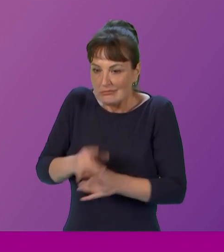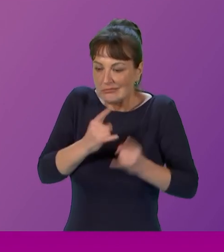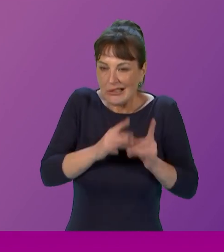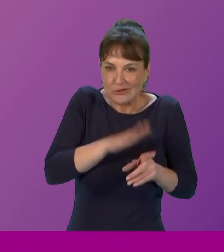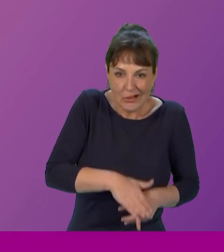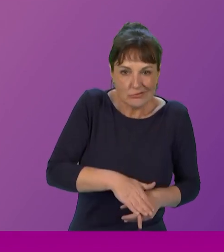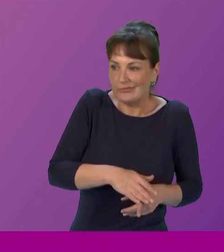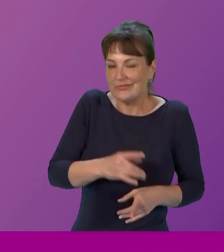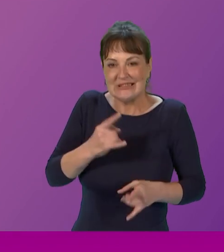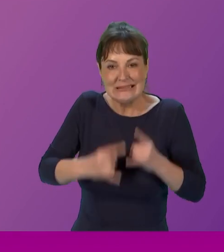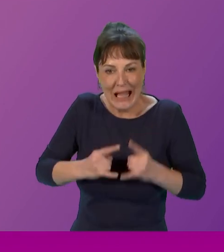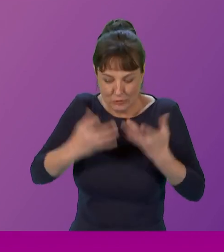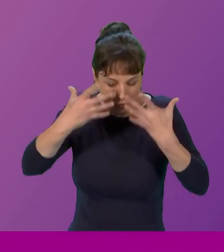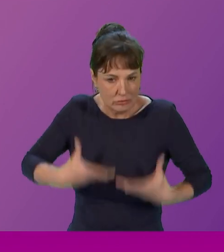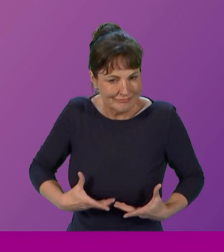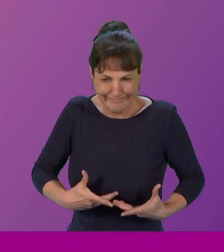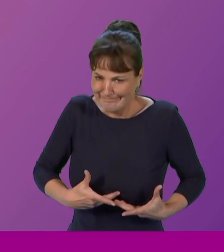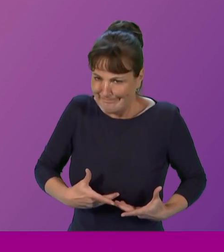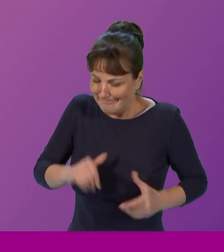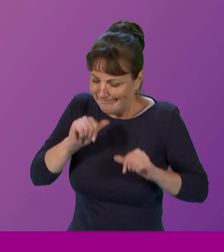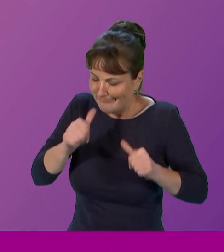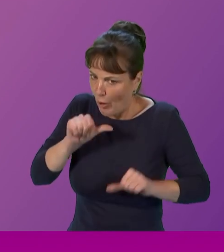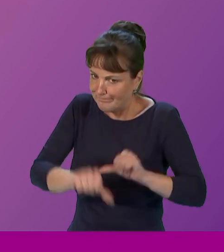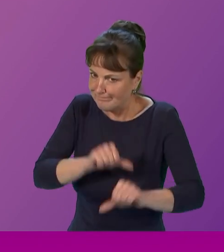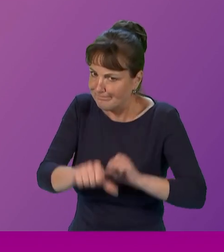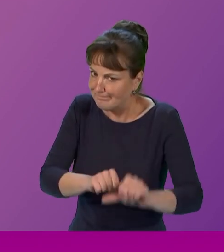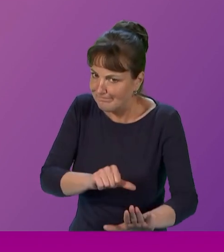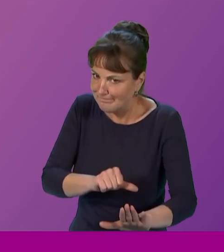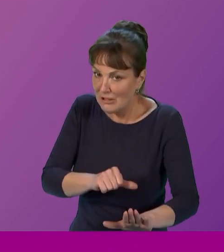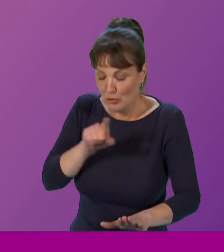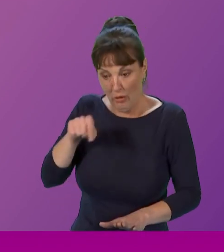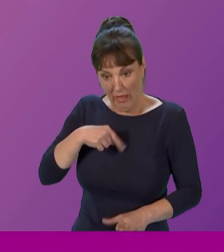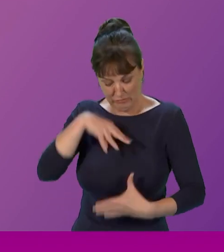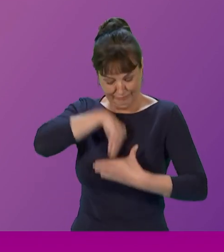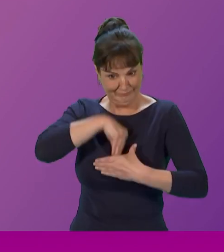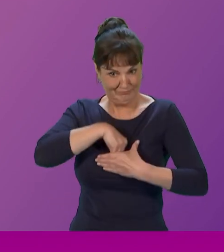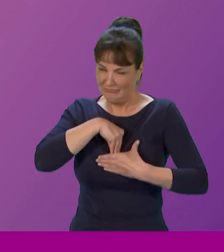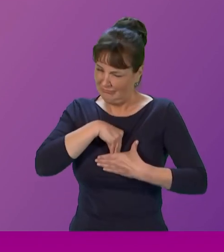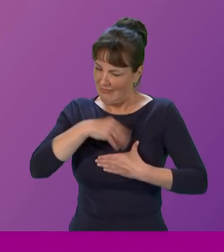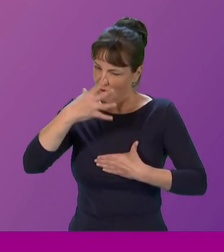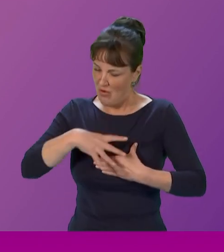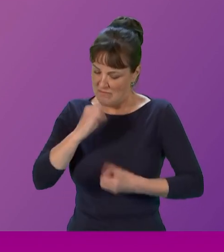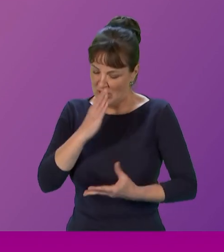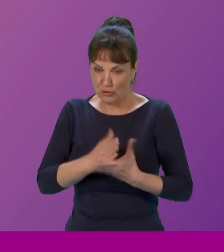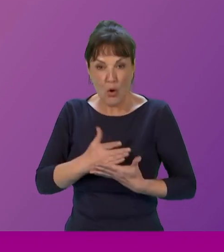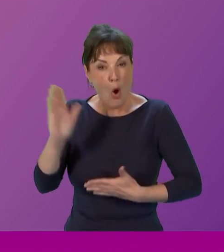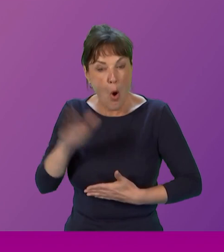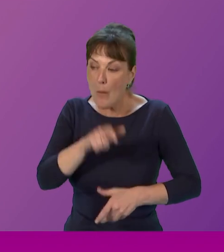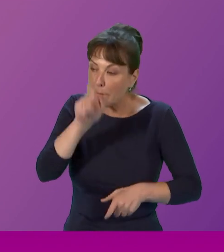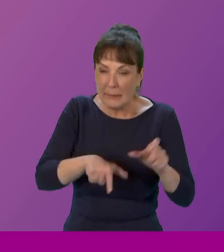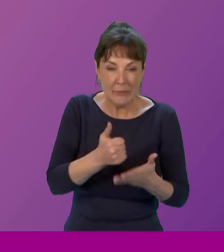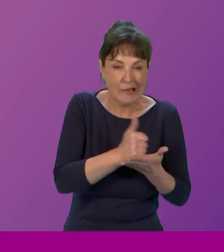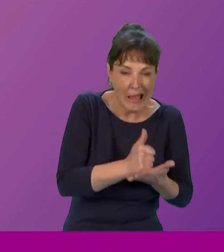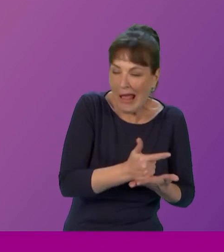my work and something that's built in me is to make sure that all those intersectionalities and, you know, women of